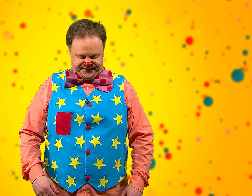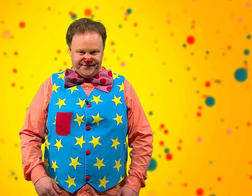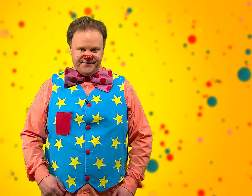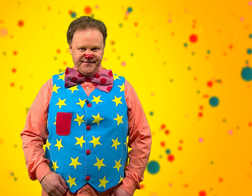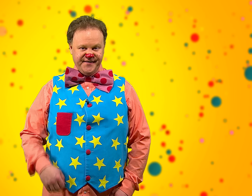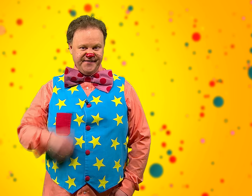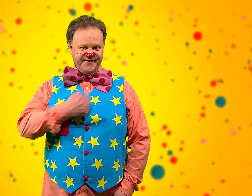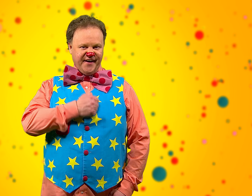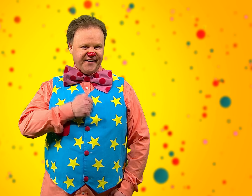Sorry!